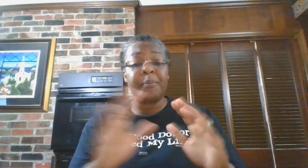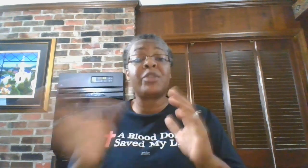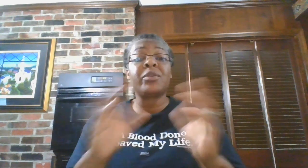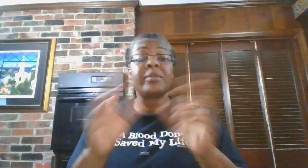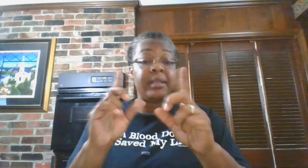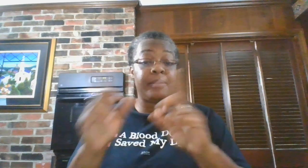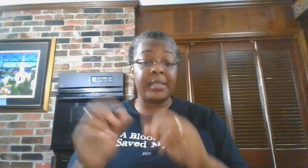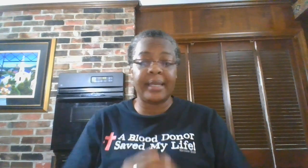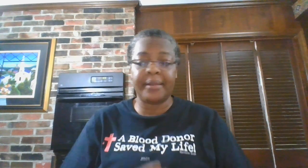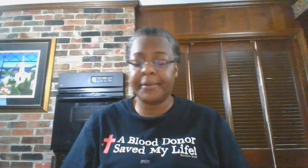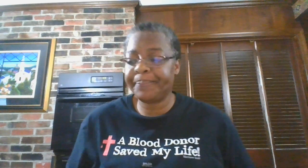pictures of them together.